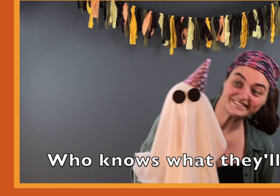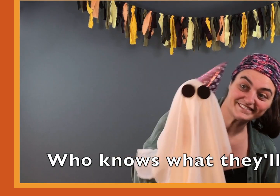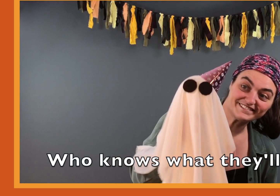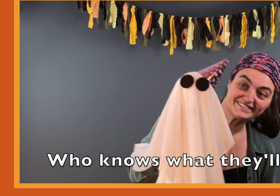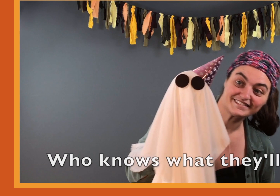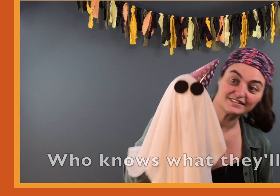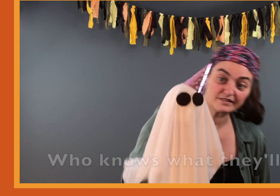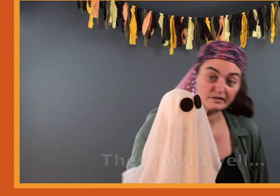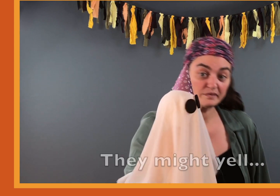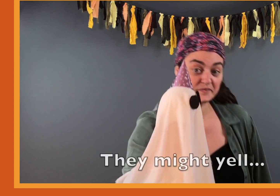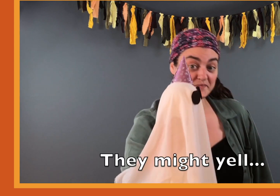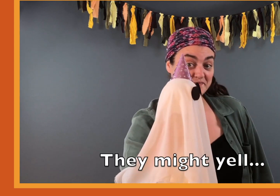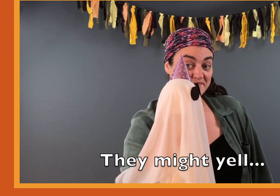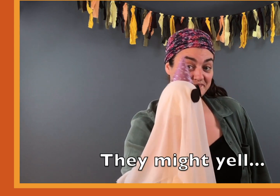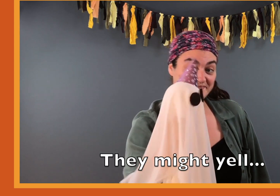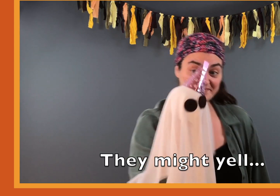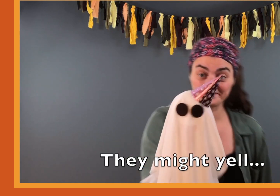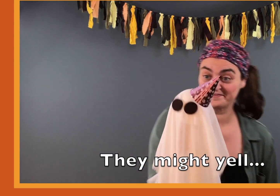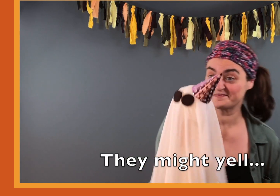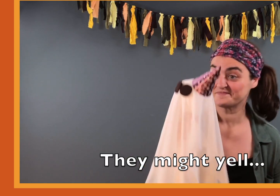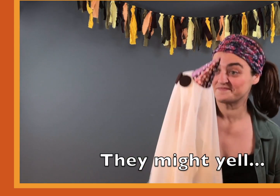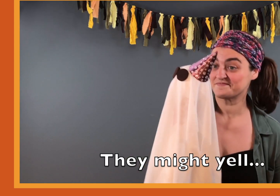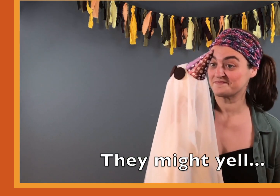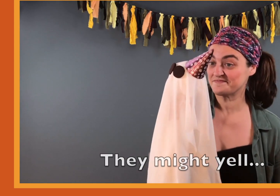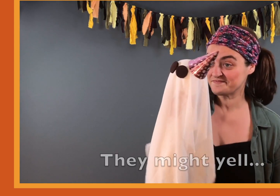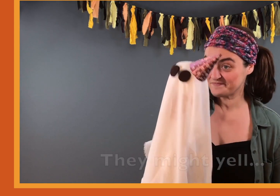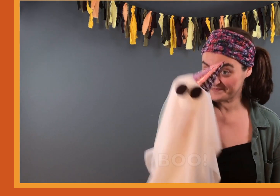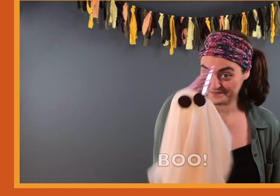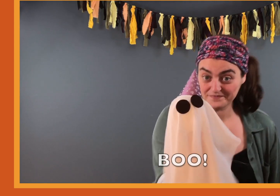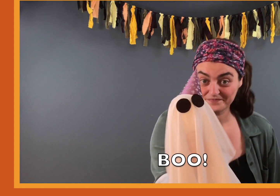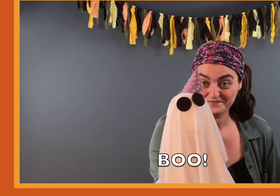They might yell, boo!